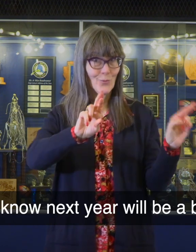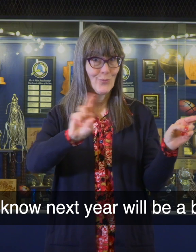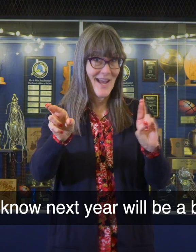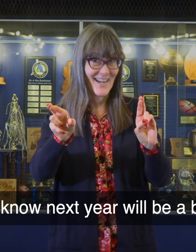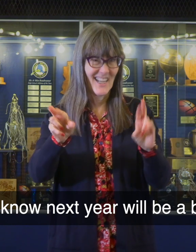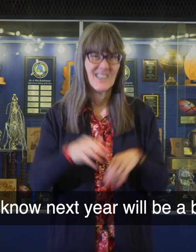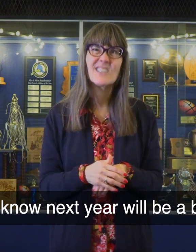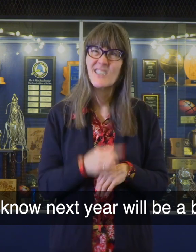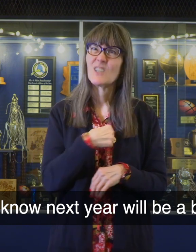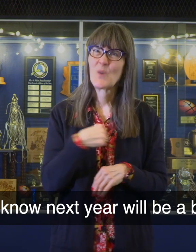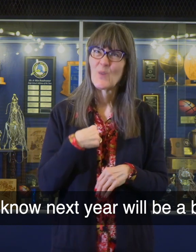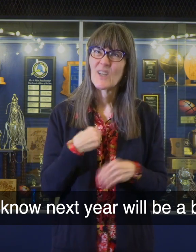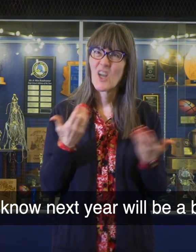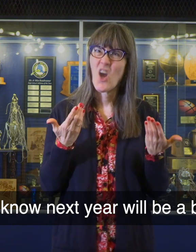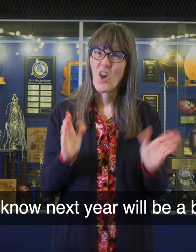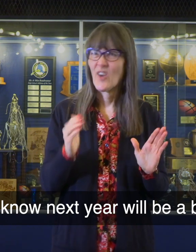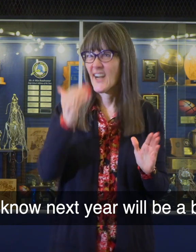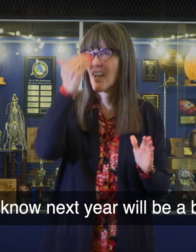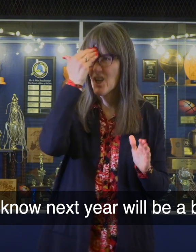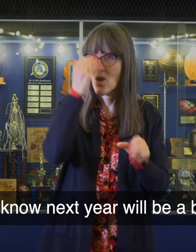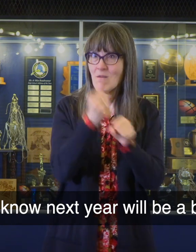already know that next year is going to be a busy one.